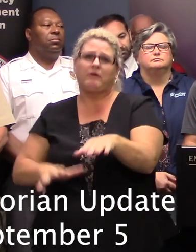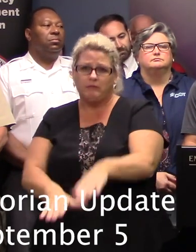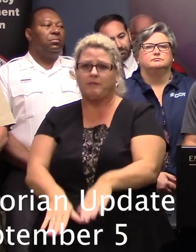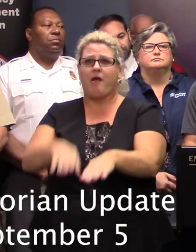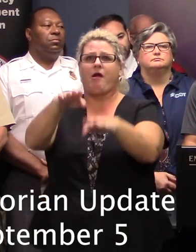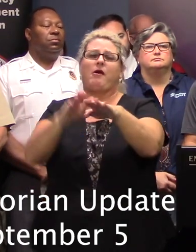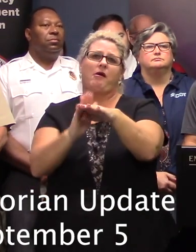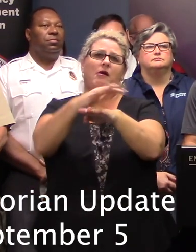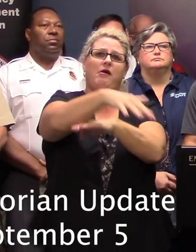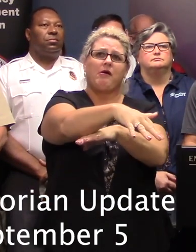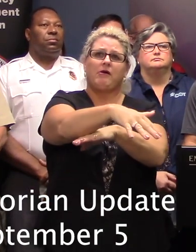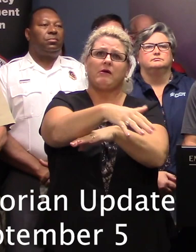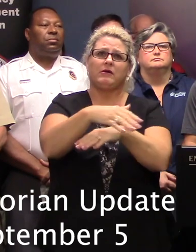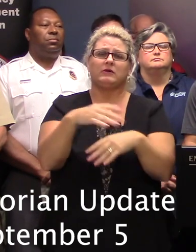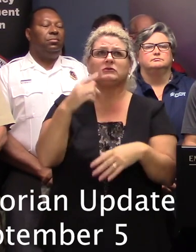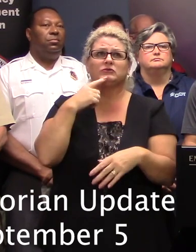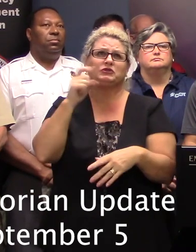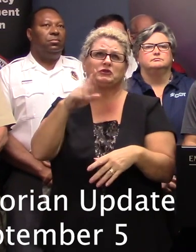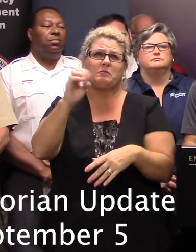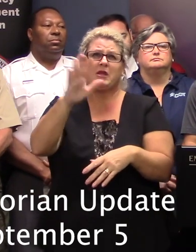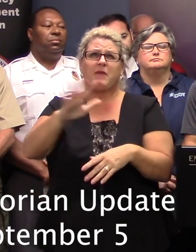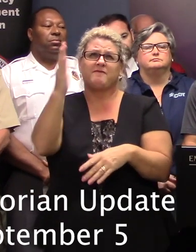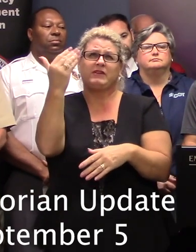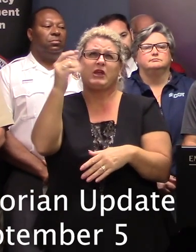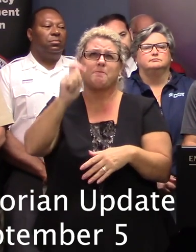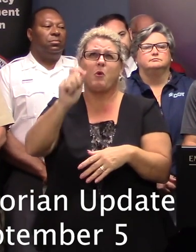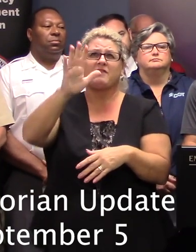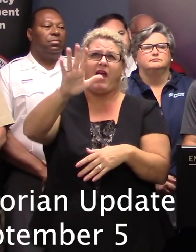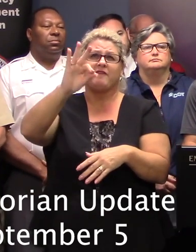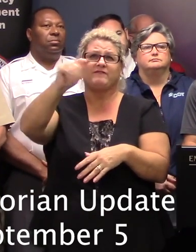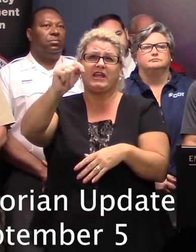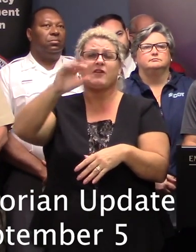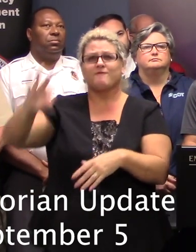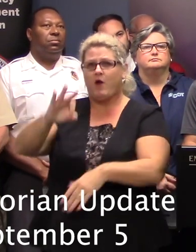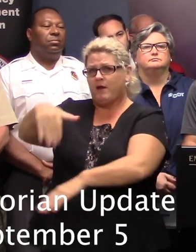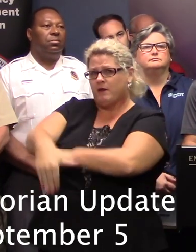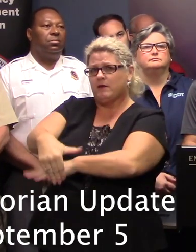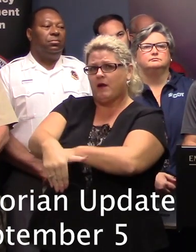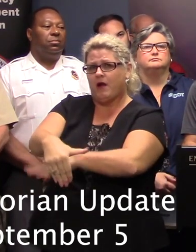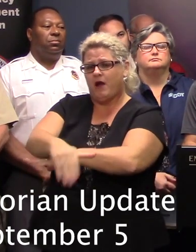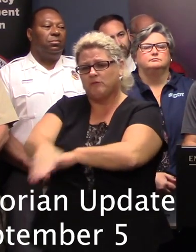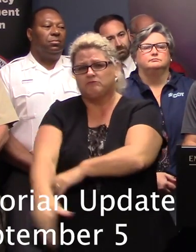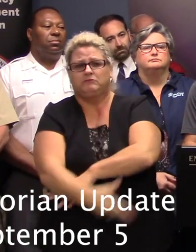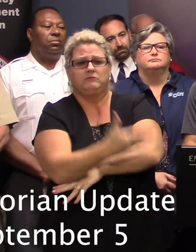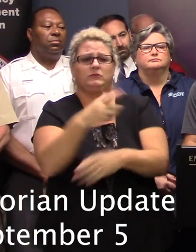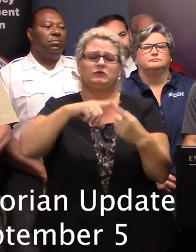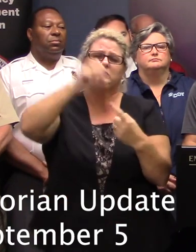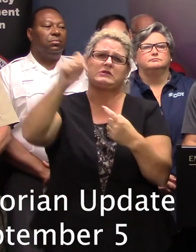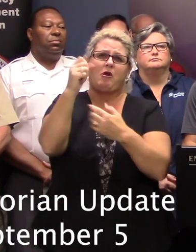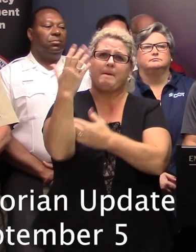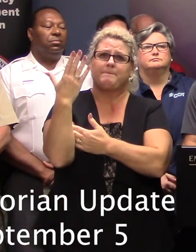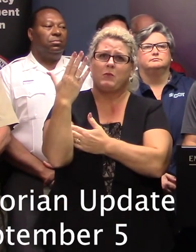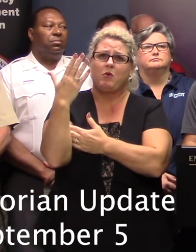The forecast crest is 15.5 feet late Friday night into early Saturday morning. The river